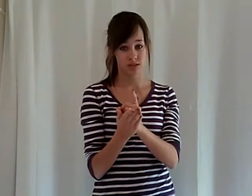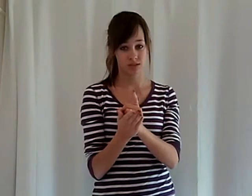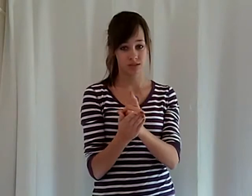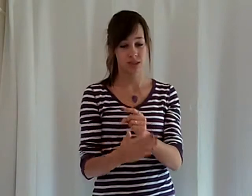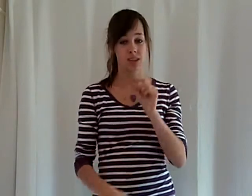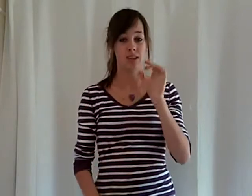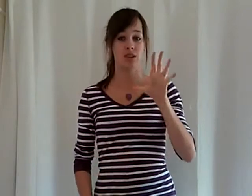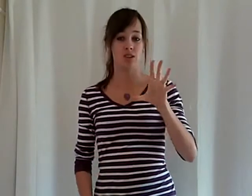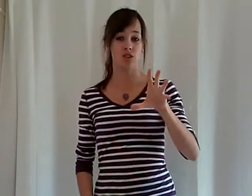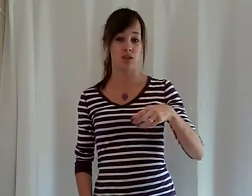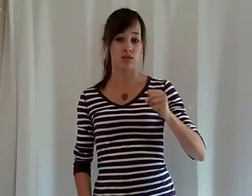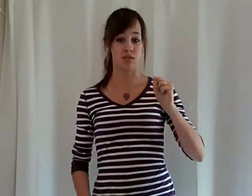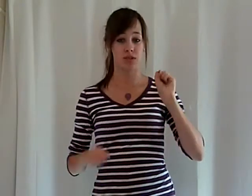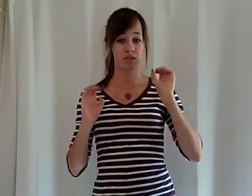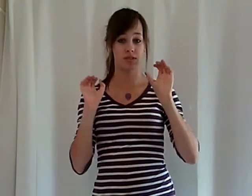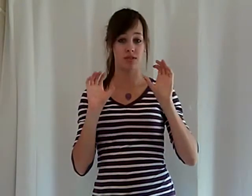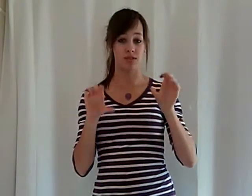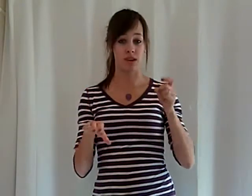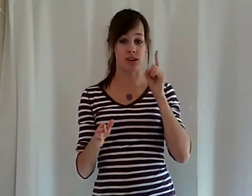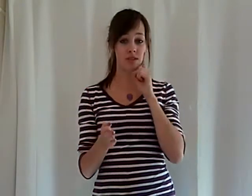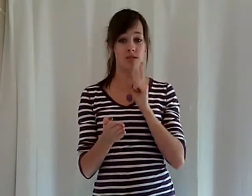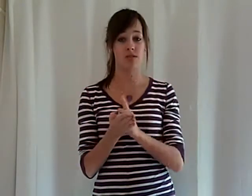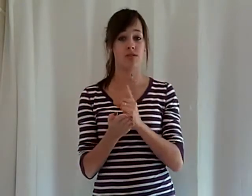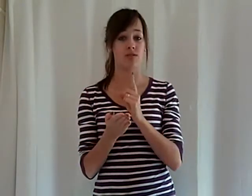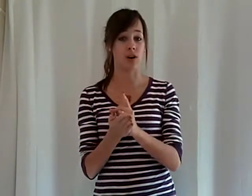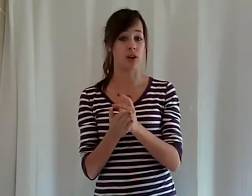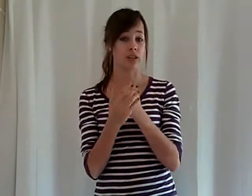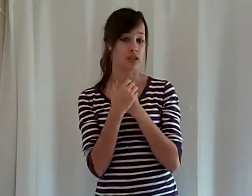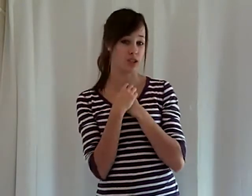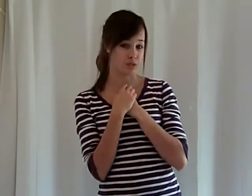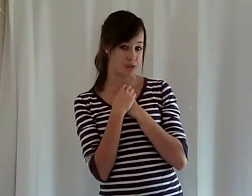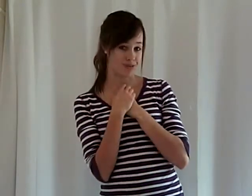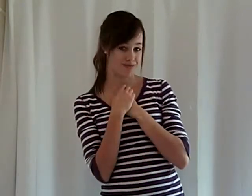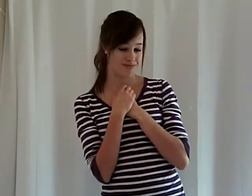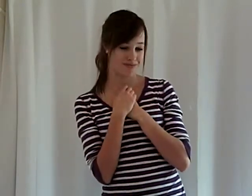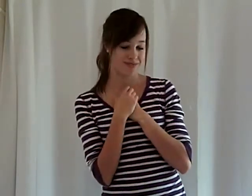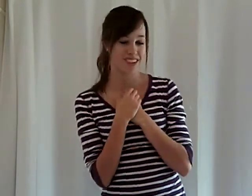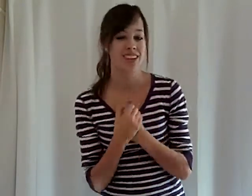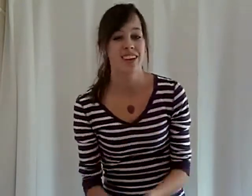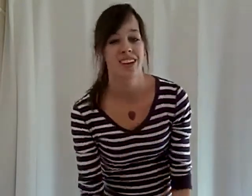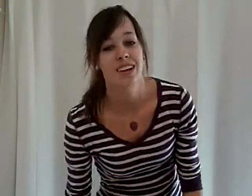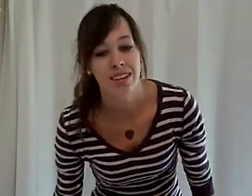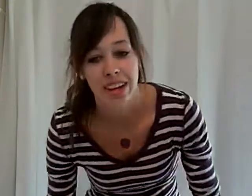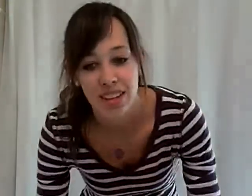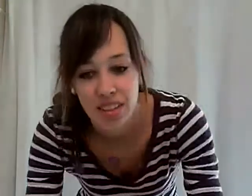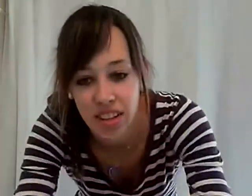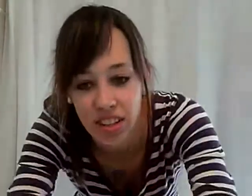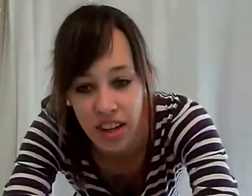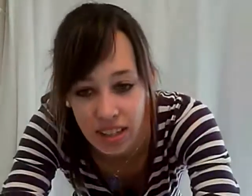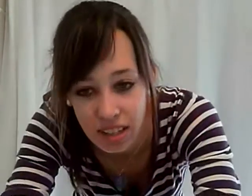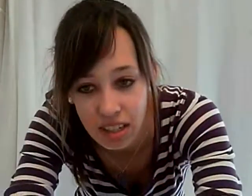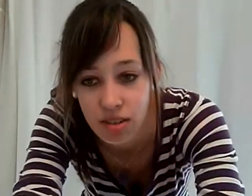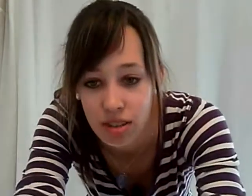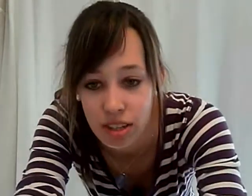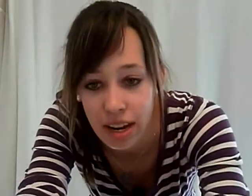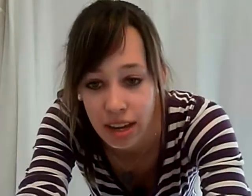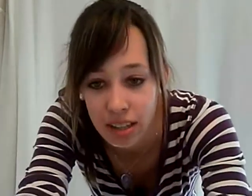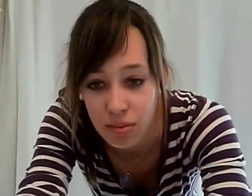jump, then fall, and cue me. Okay, so I'll let you guys listen to the next